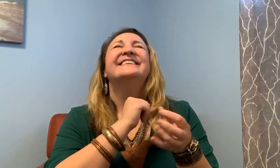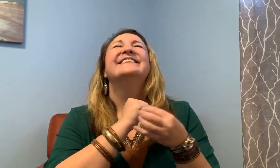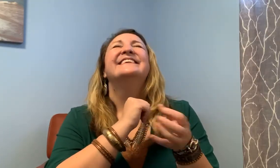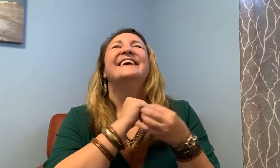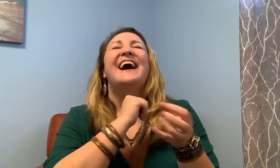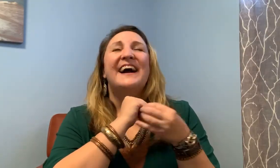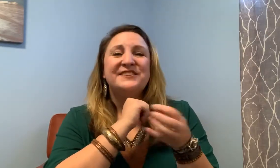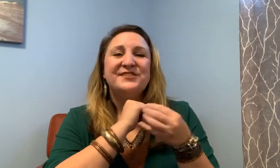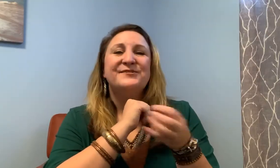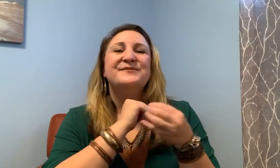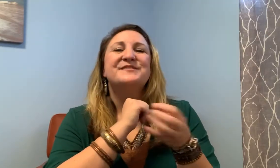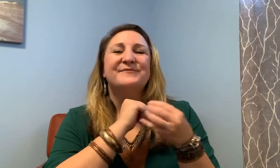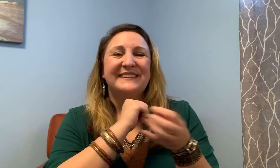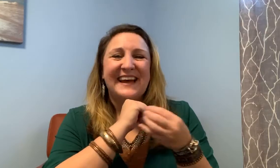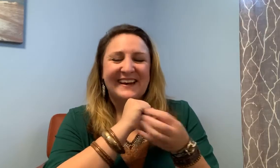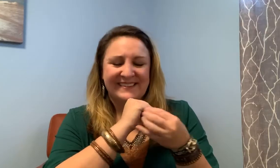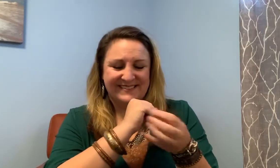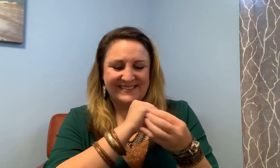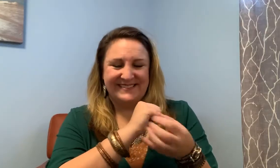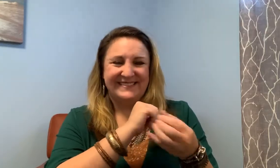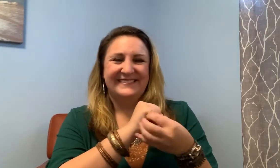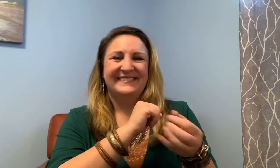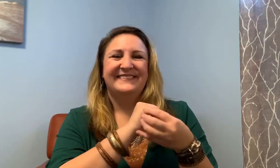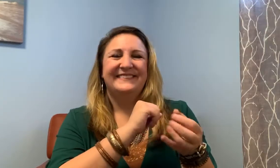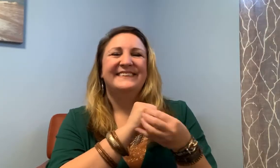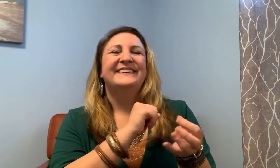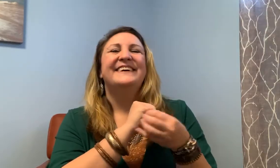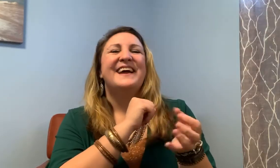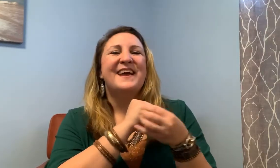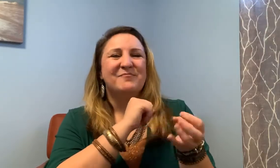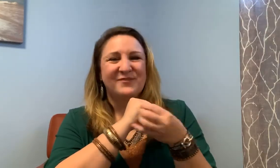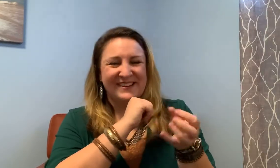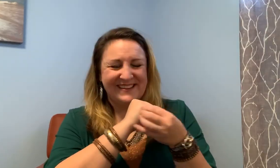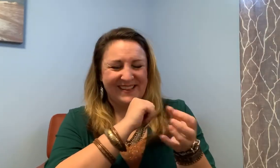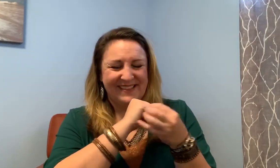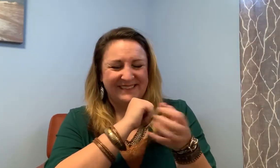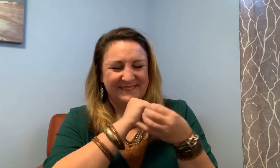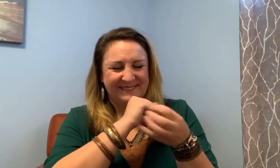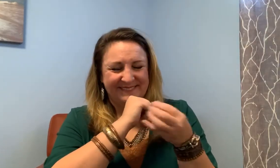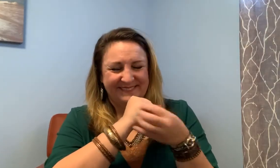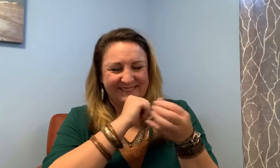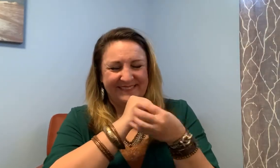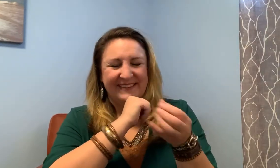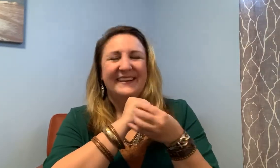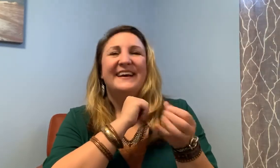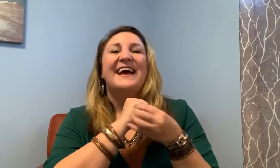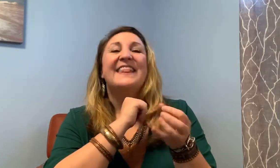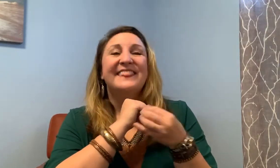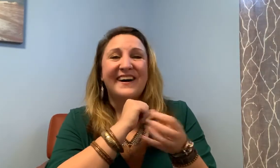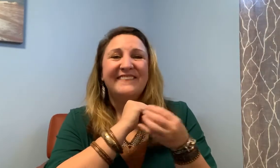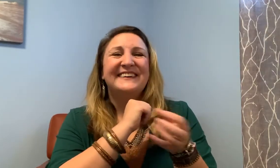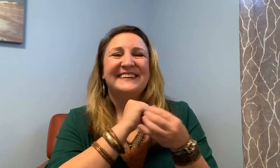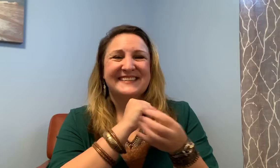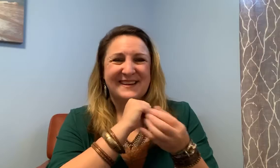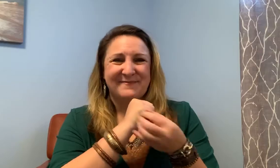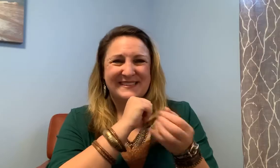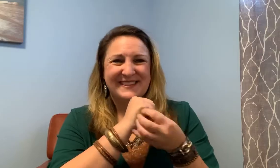I choose to relax and breathe and love and accept myself